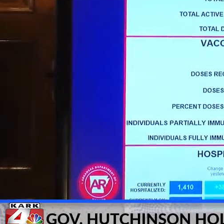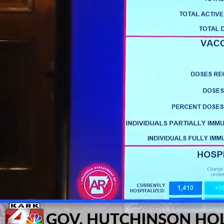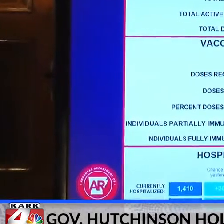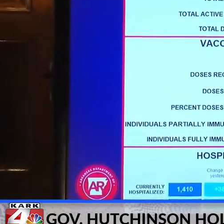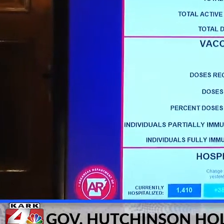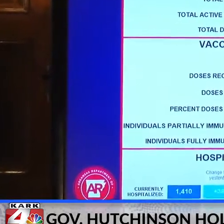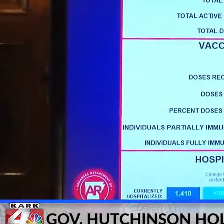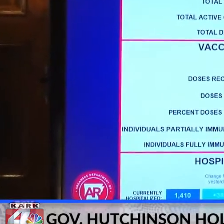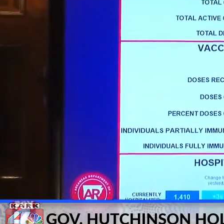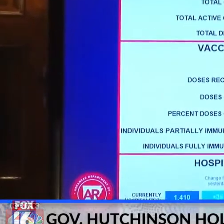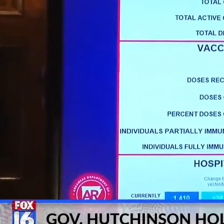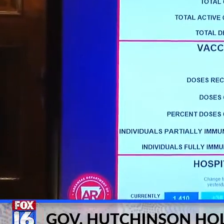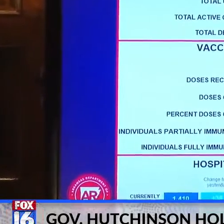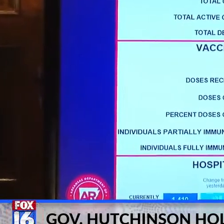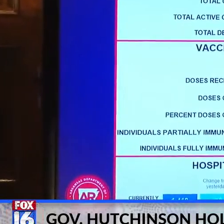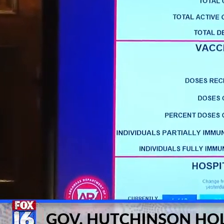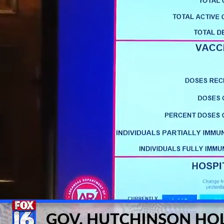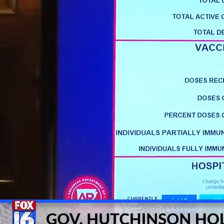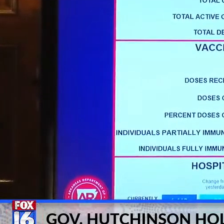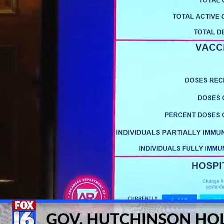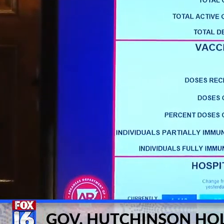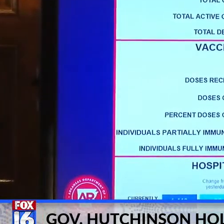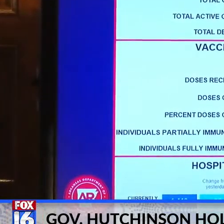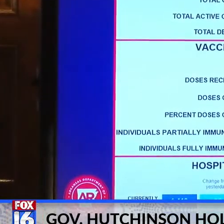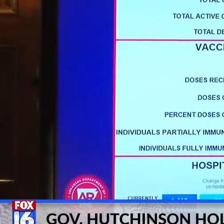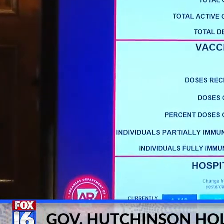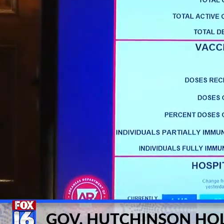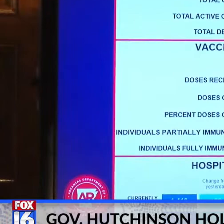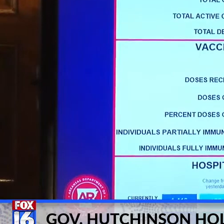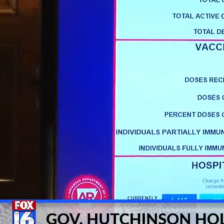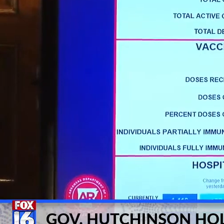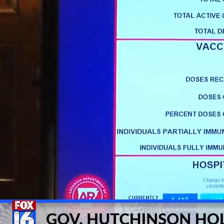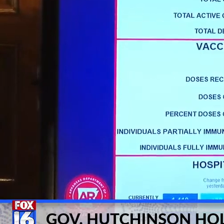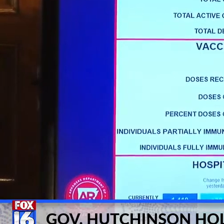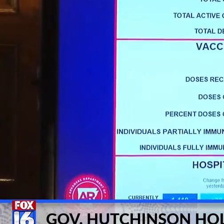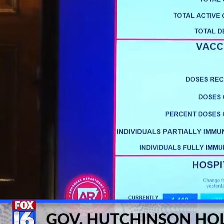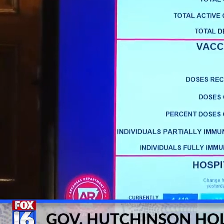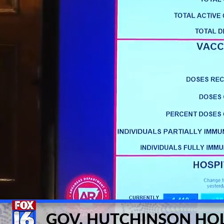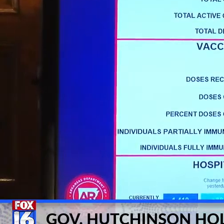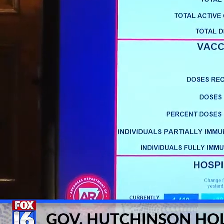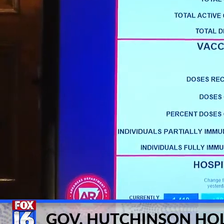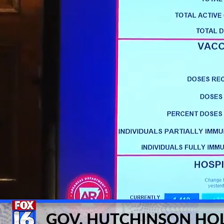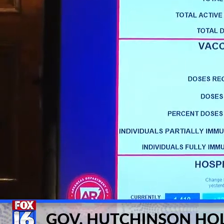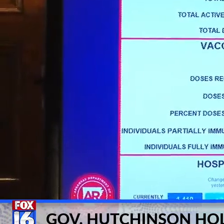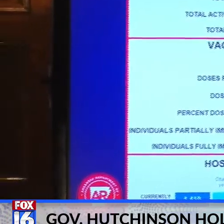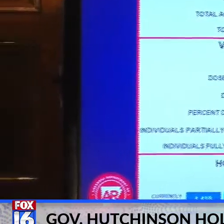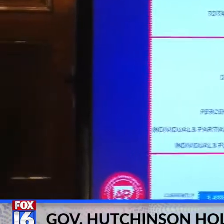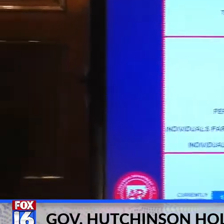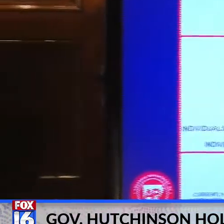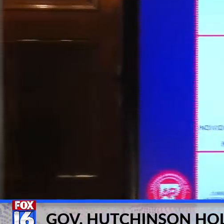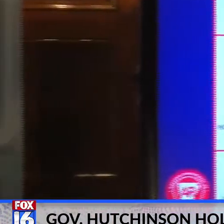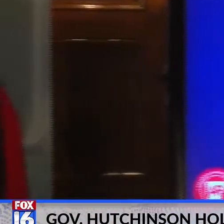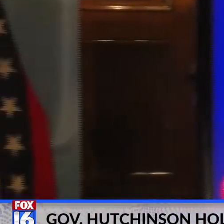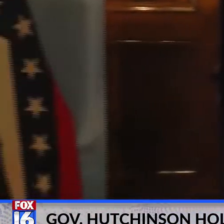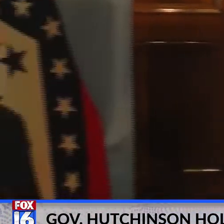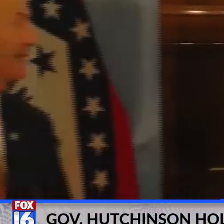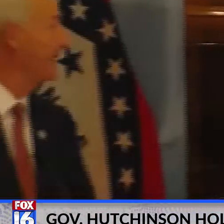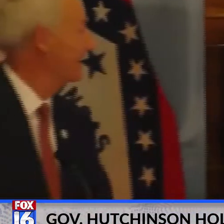in talking with the Department of Health, it certainly some of these are coming from the schools.